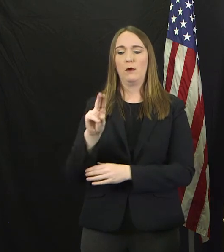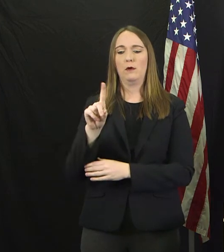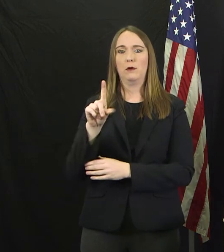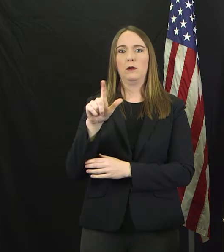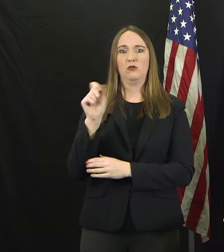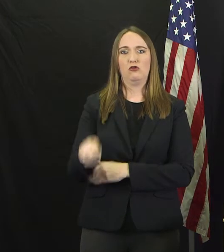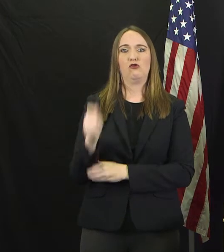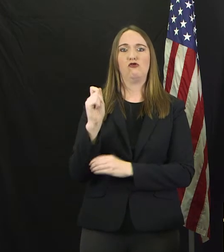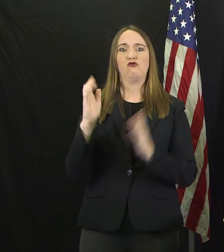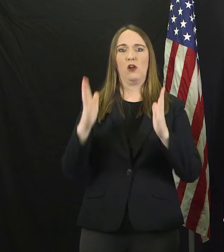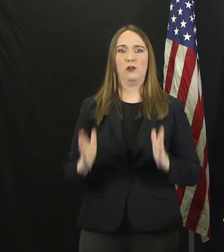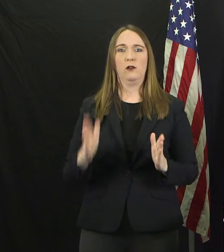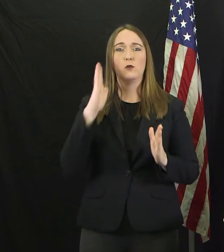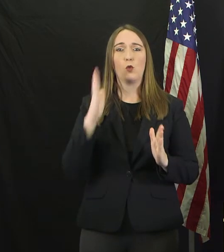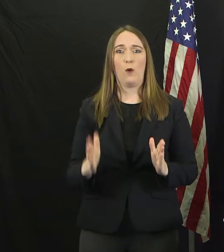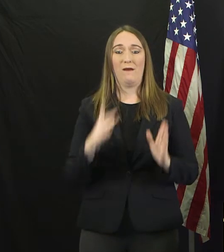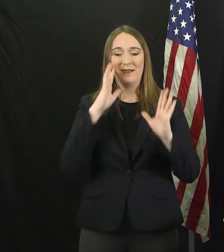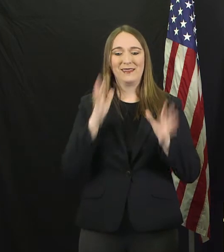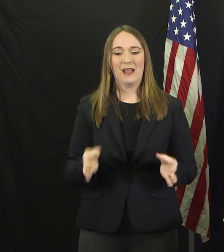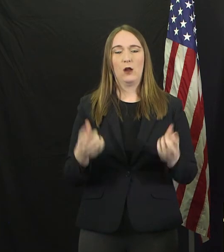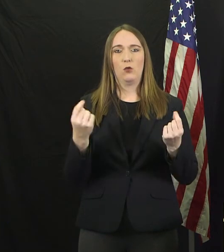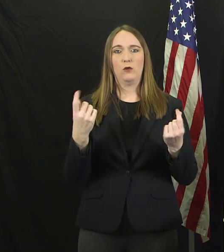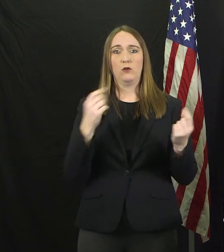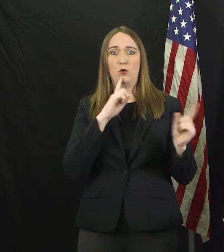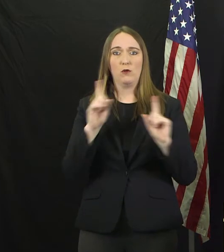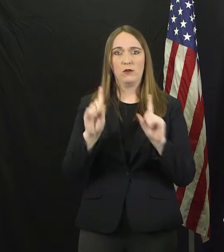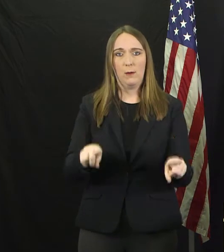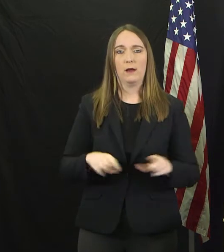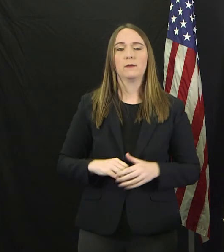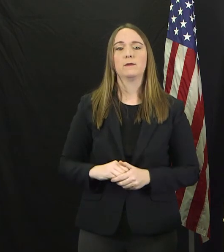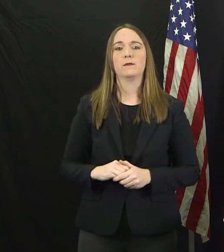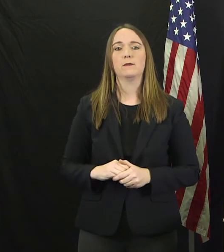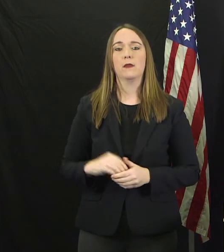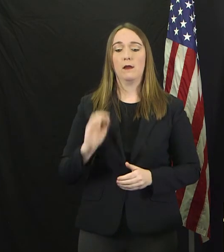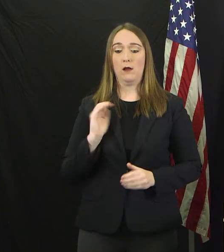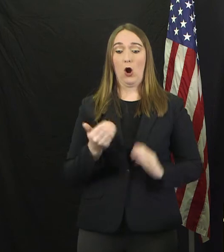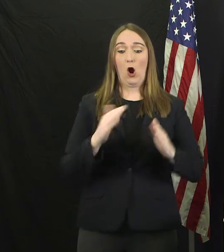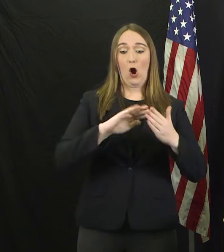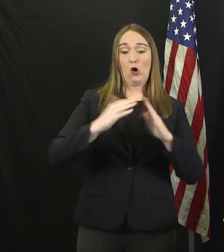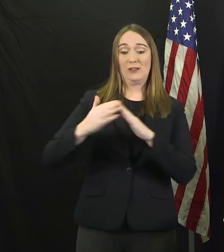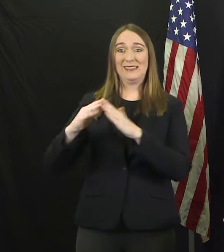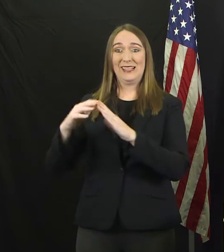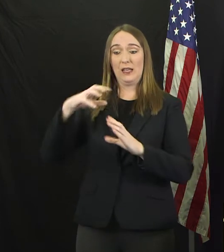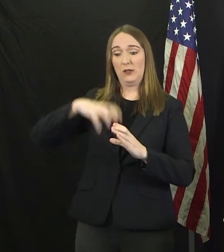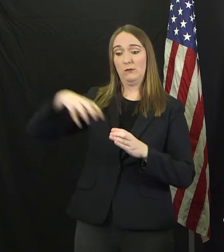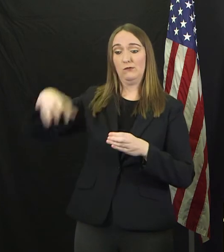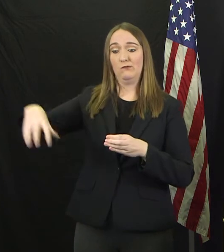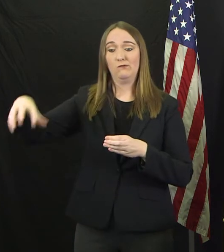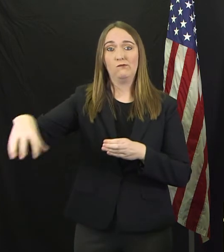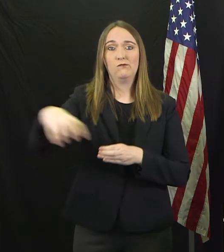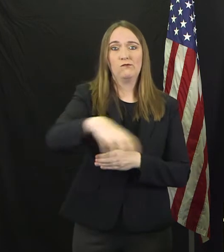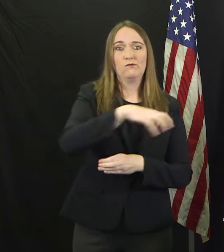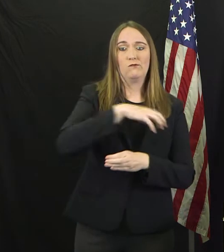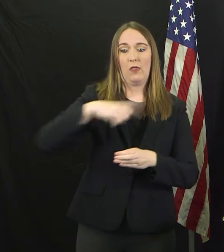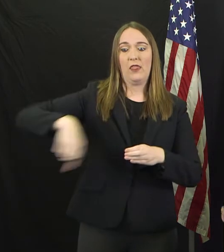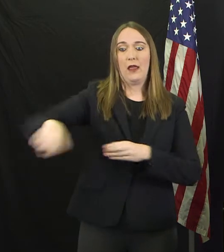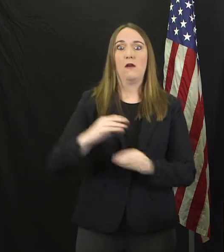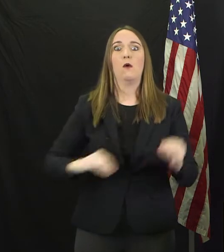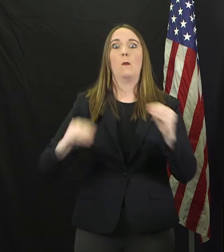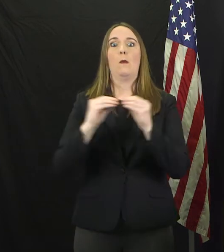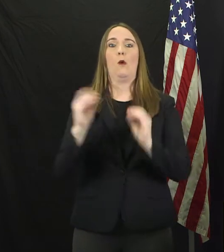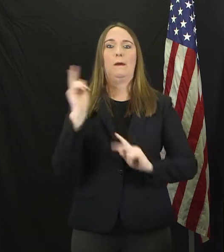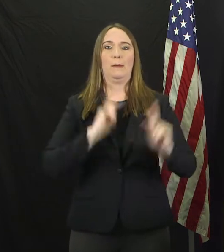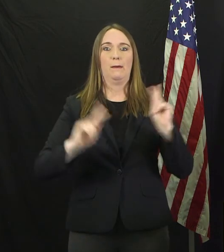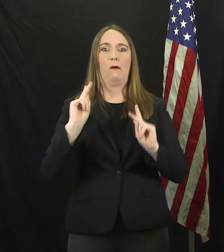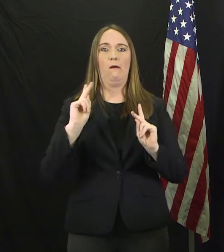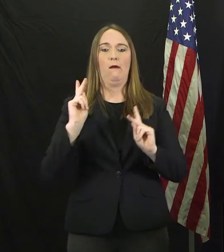-19. Because we know that urban communities are denser in population and people are at greater risk of